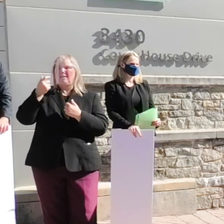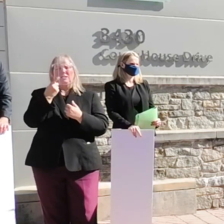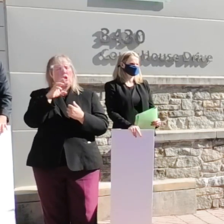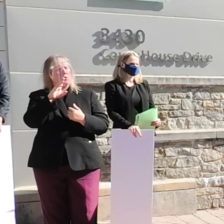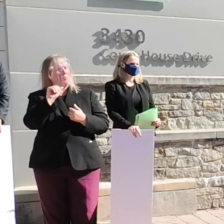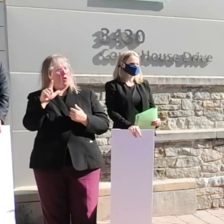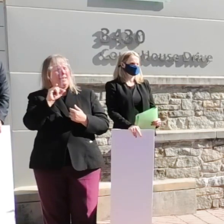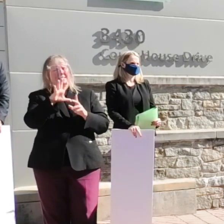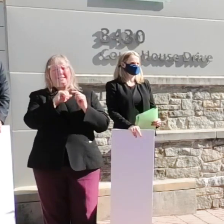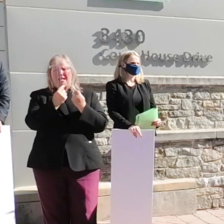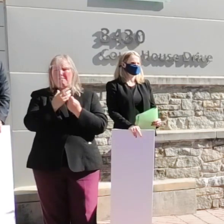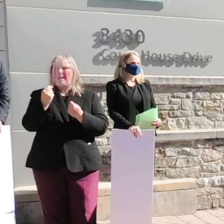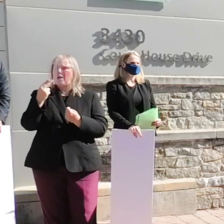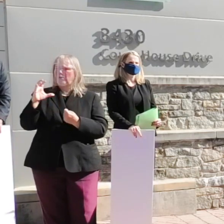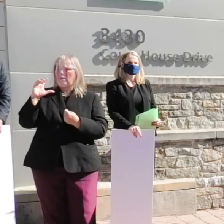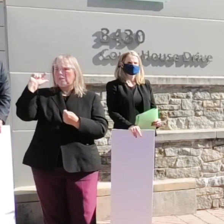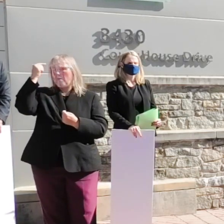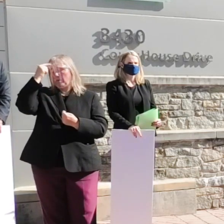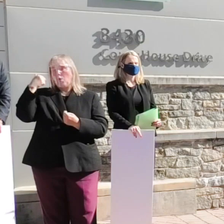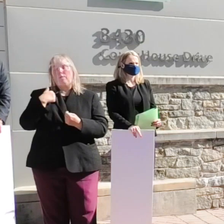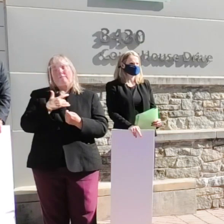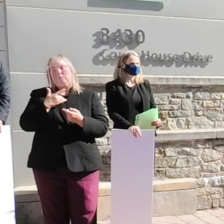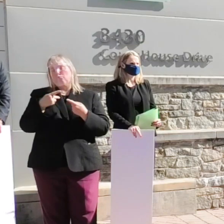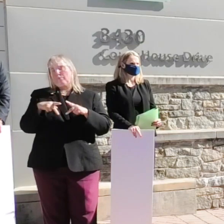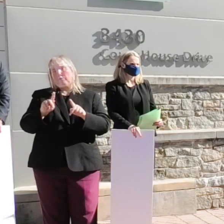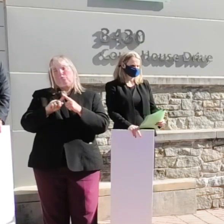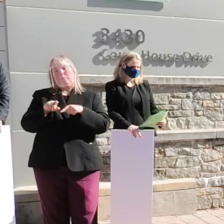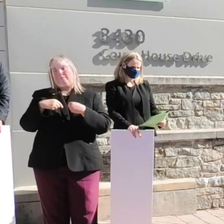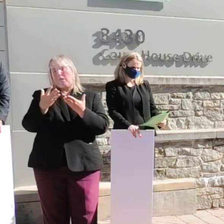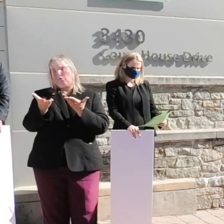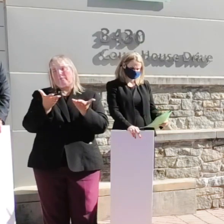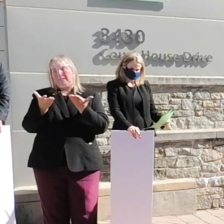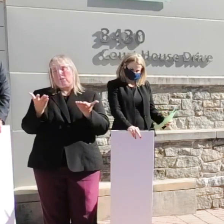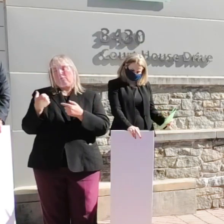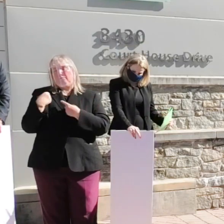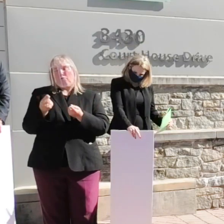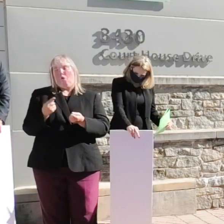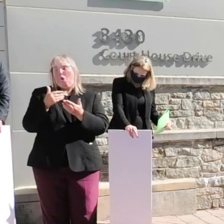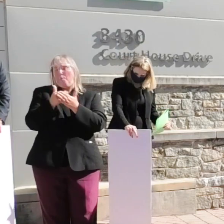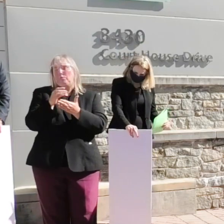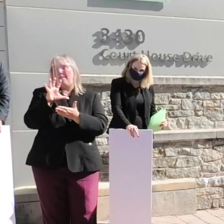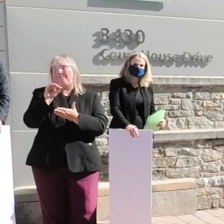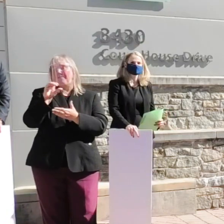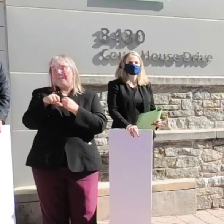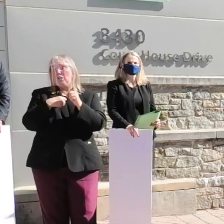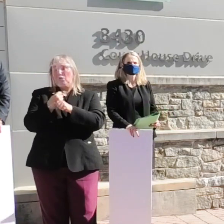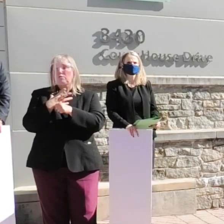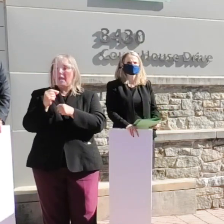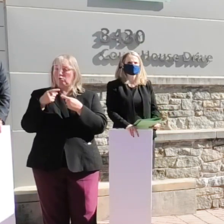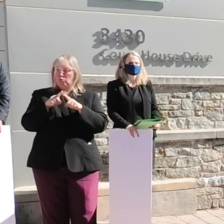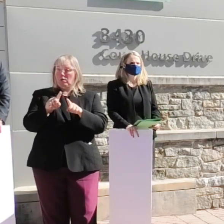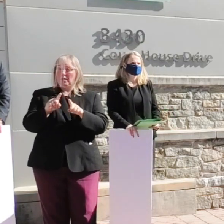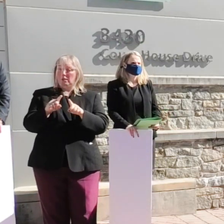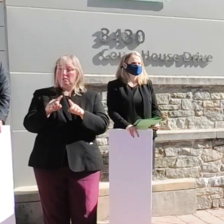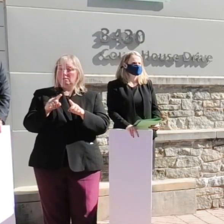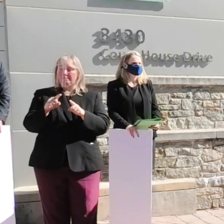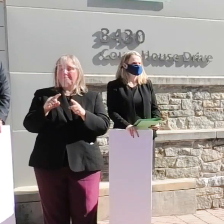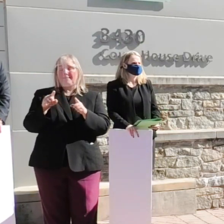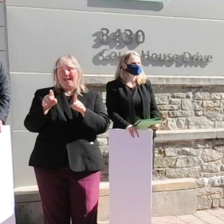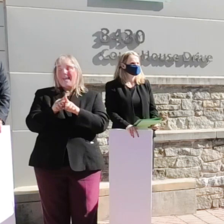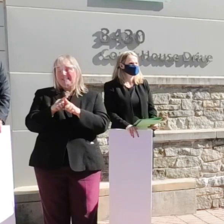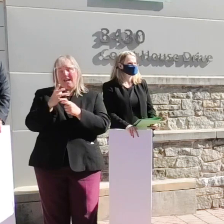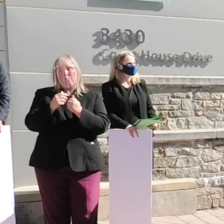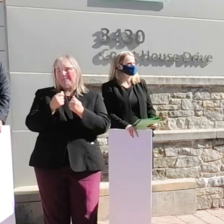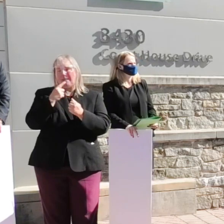team and the Howard County government we're privileged to provide services here for almost 50 years and during these as everyone says